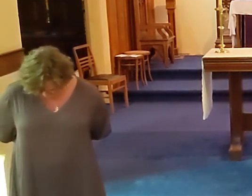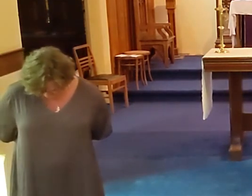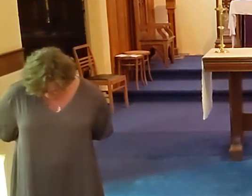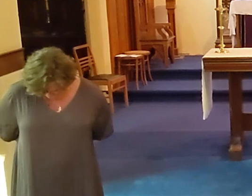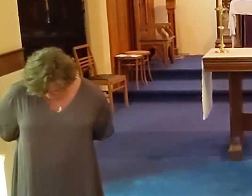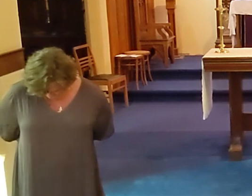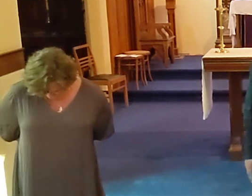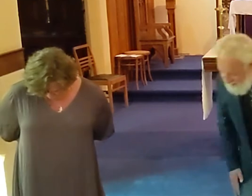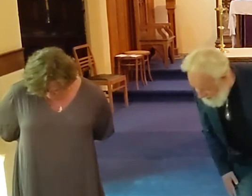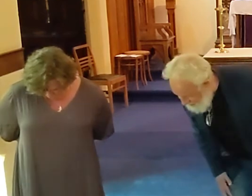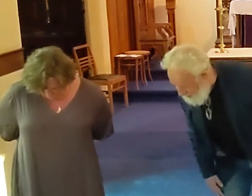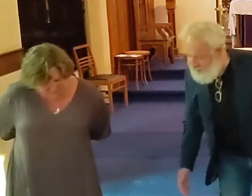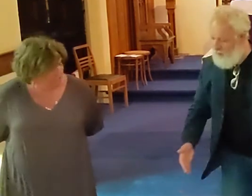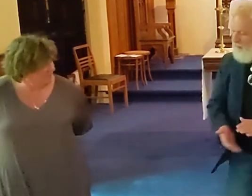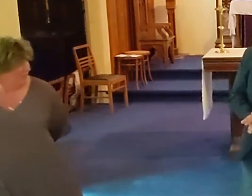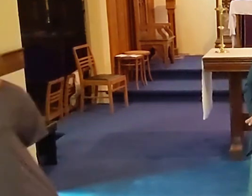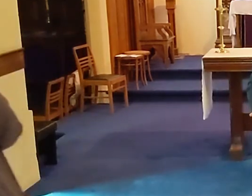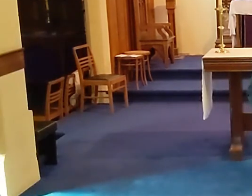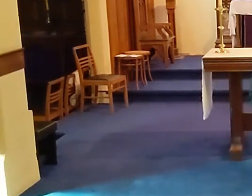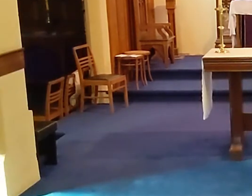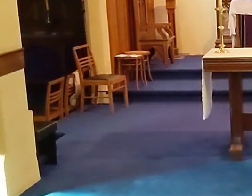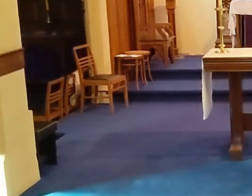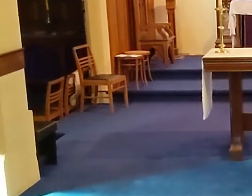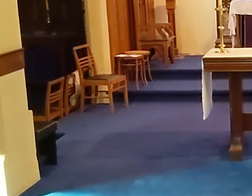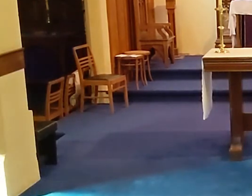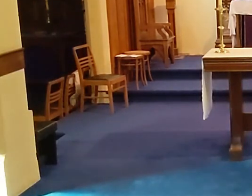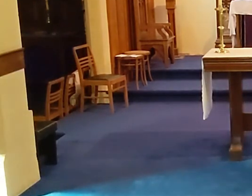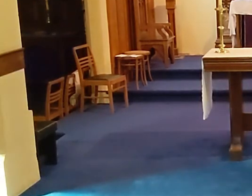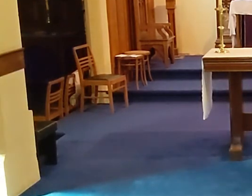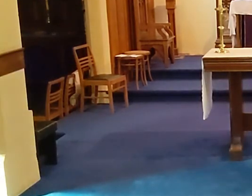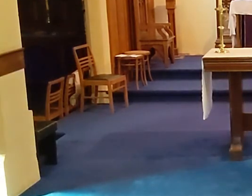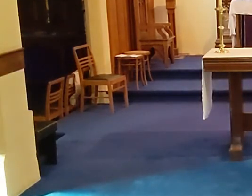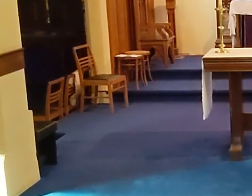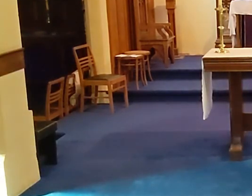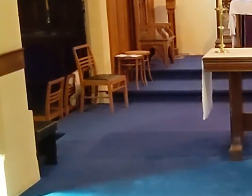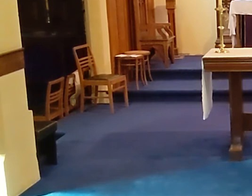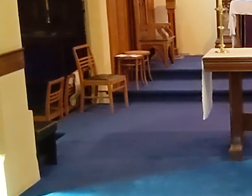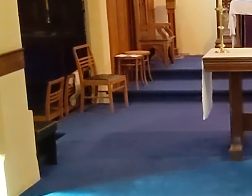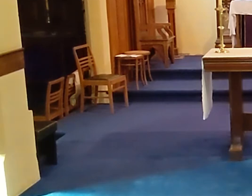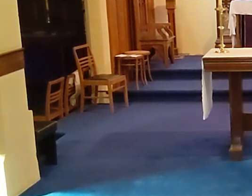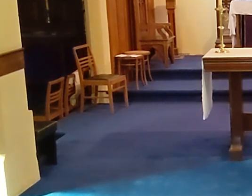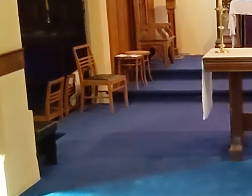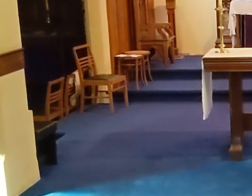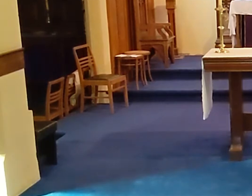Oh. Yes, I do. I think I do want a I'll give you a C. I'll give everyone a C and a C. happened?